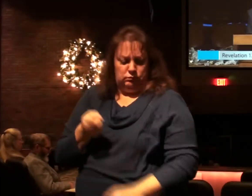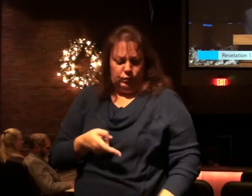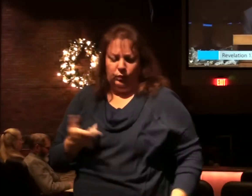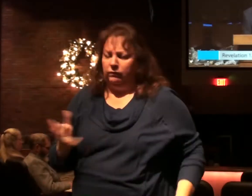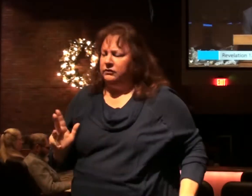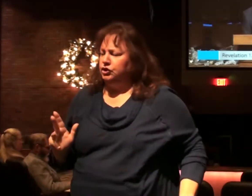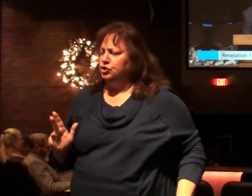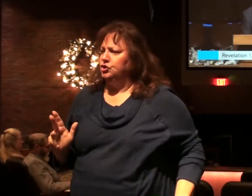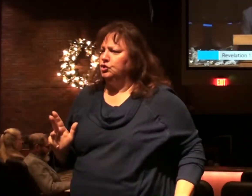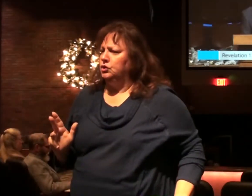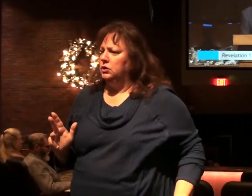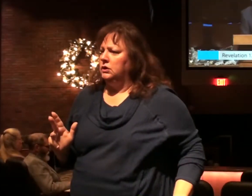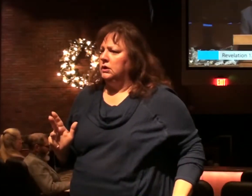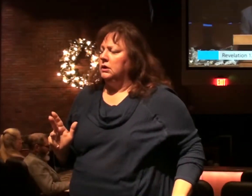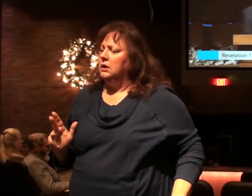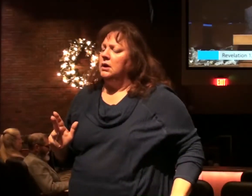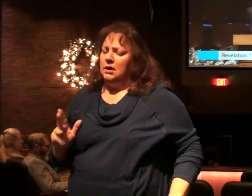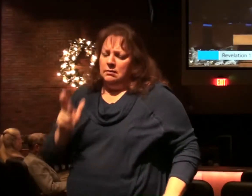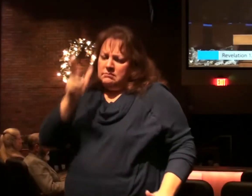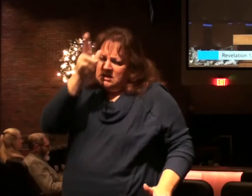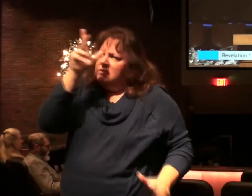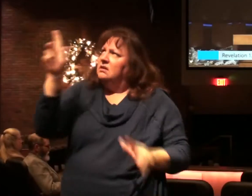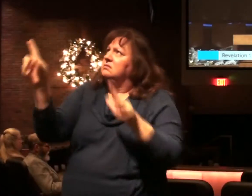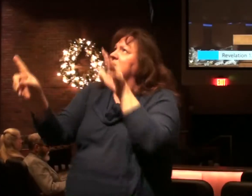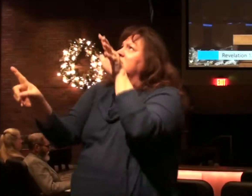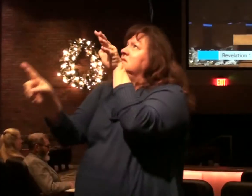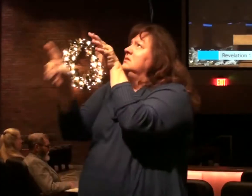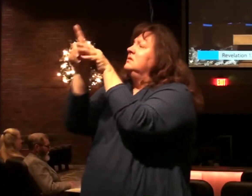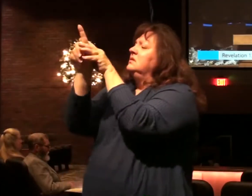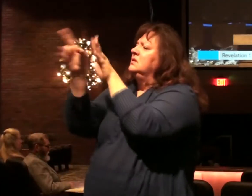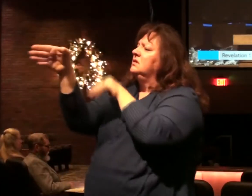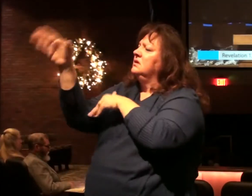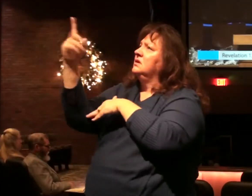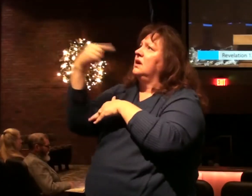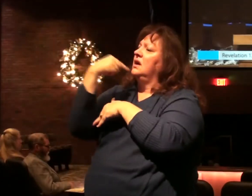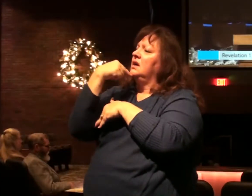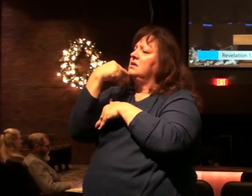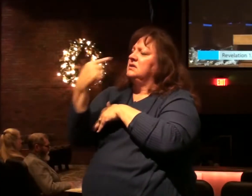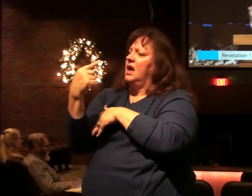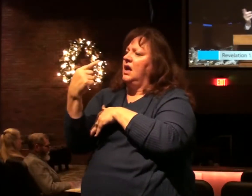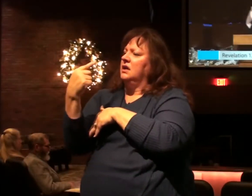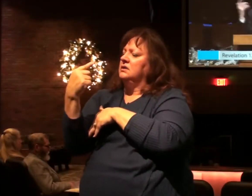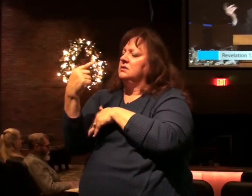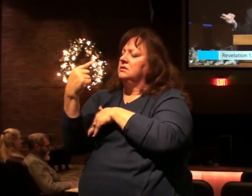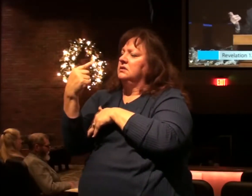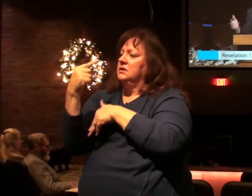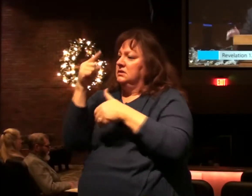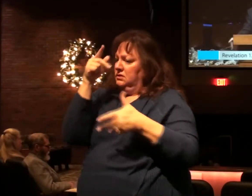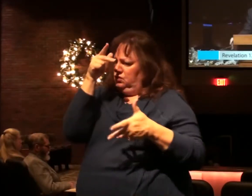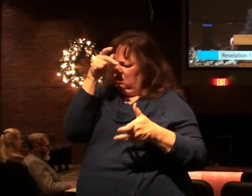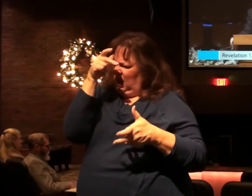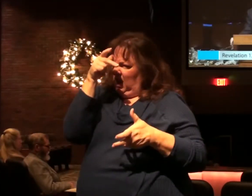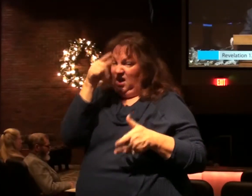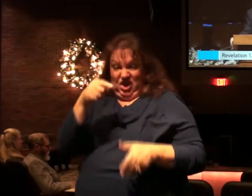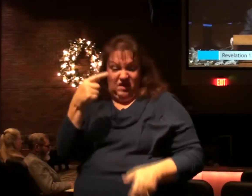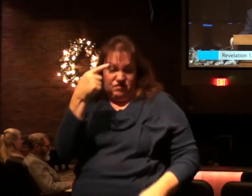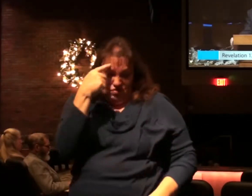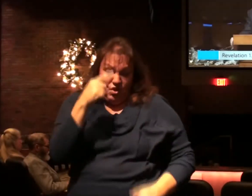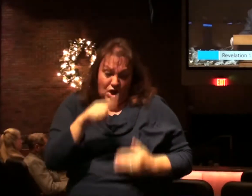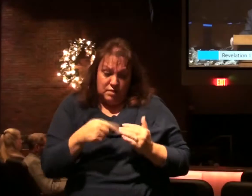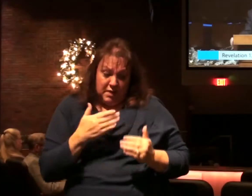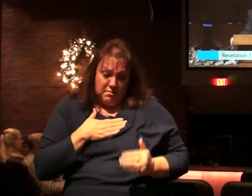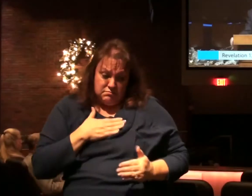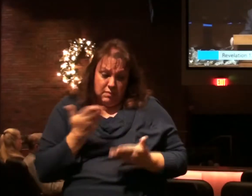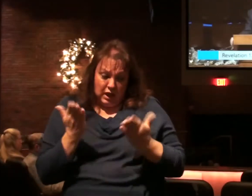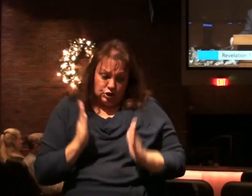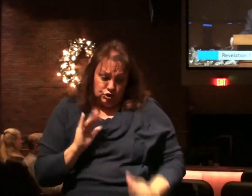God. But he appears there, and God says to Job, have you considered my servant